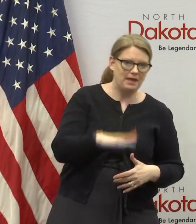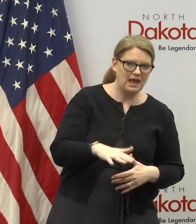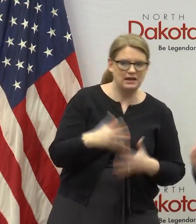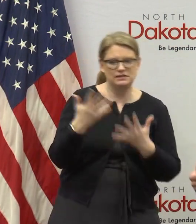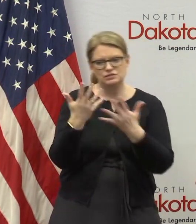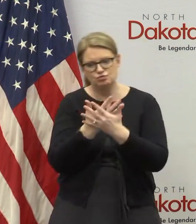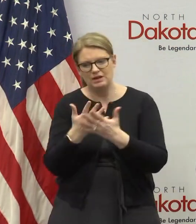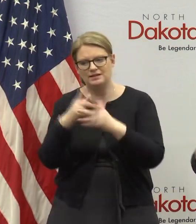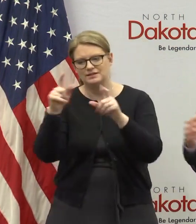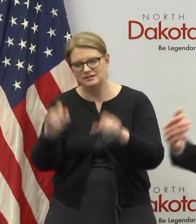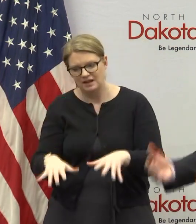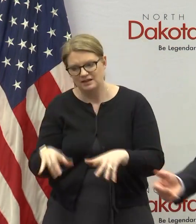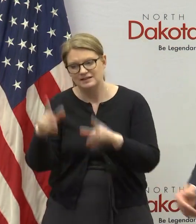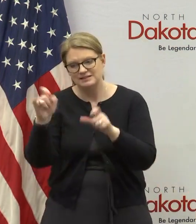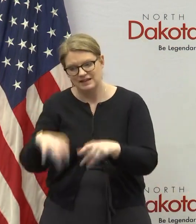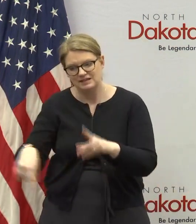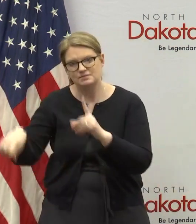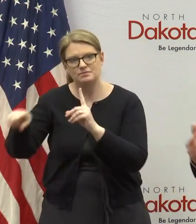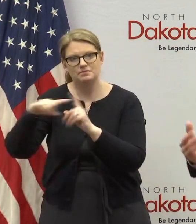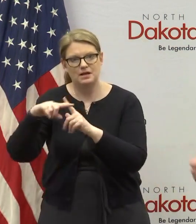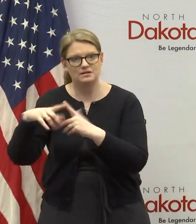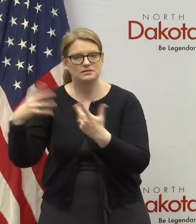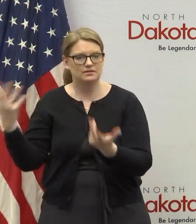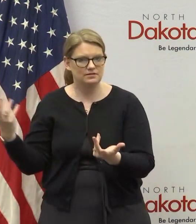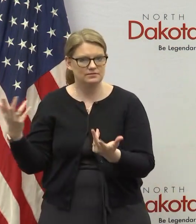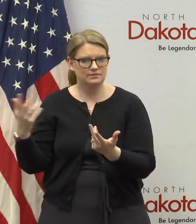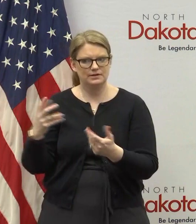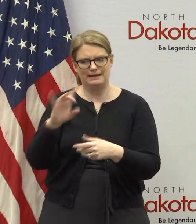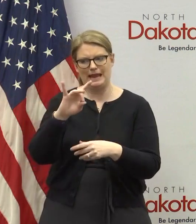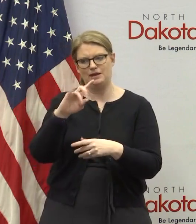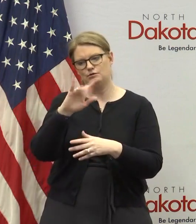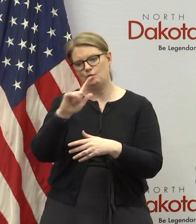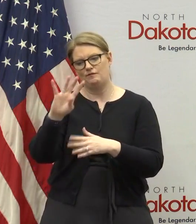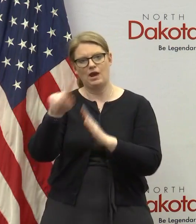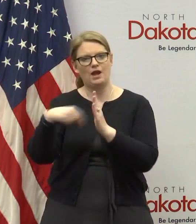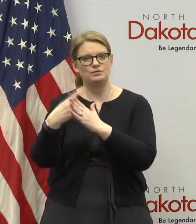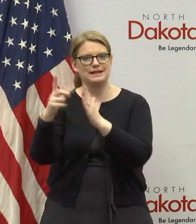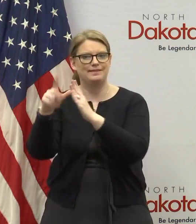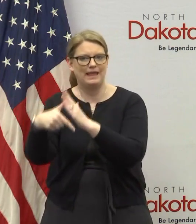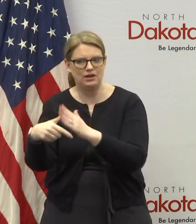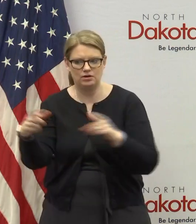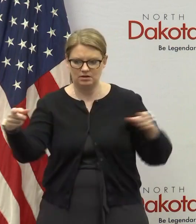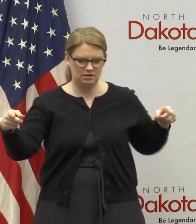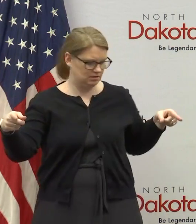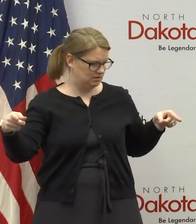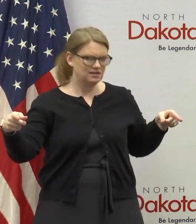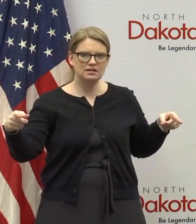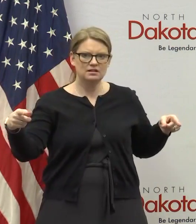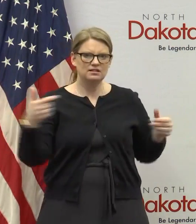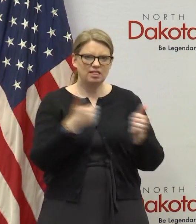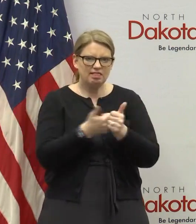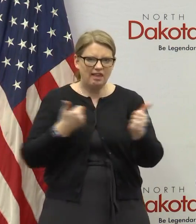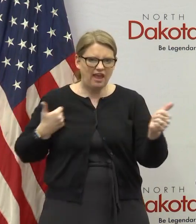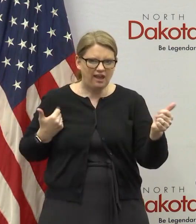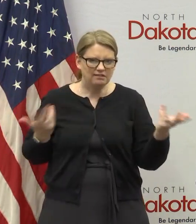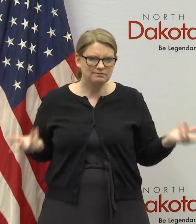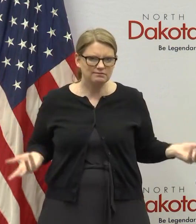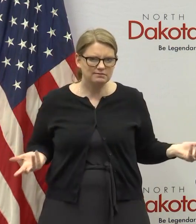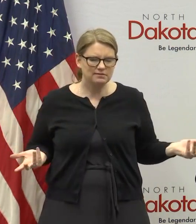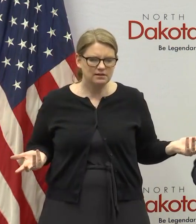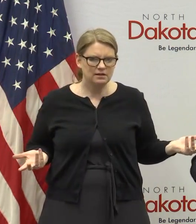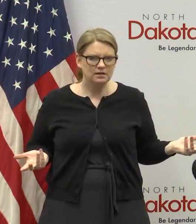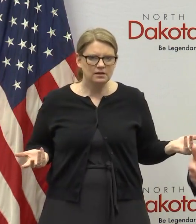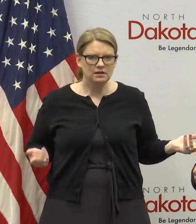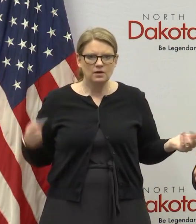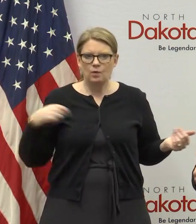screened then they got a test and the test comes back you know eight or 24 hours later uh there's a lag to that so when we when we said